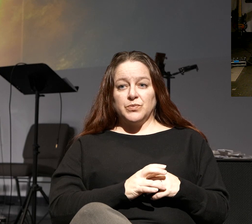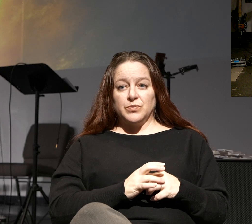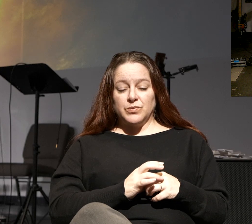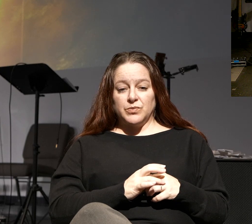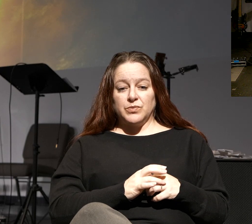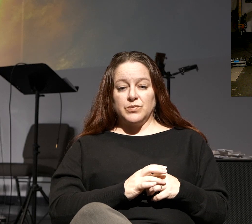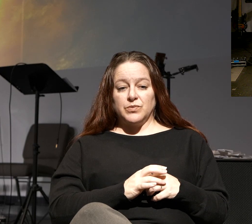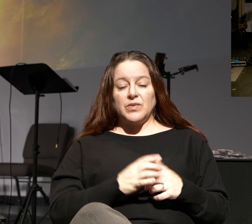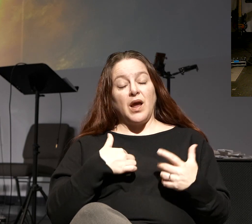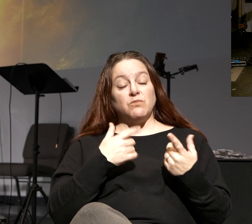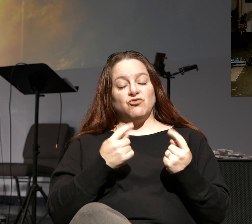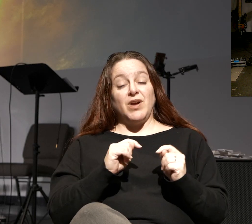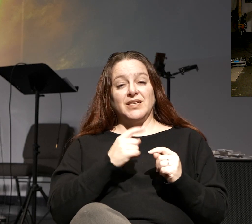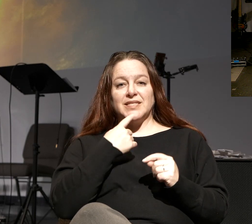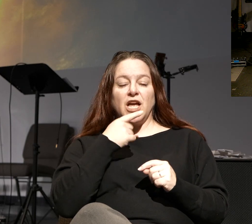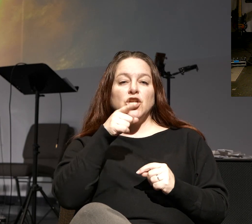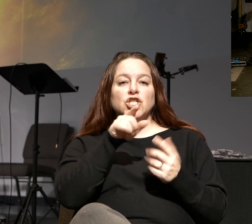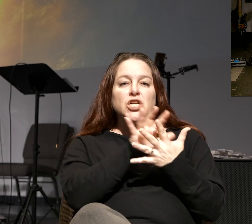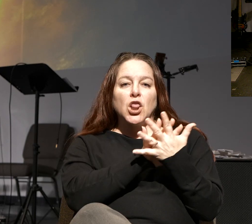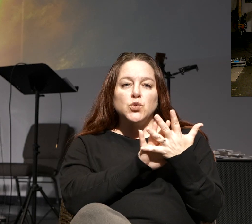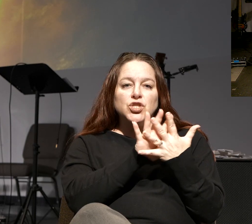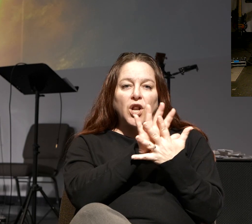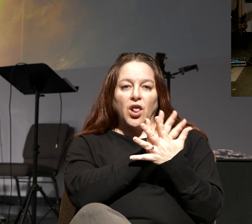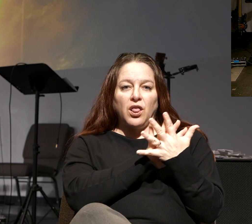What I was trying to say is, you're delusional.